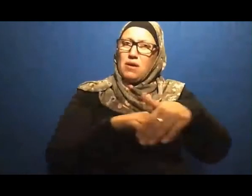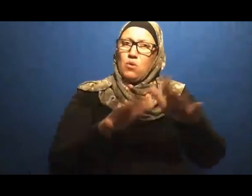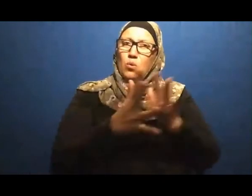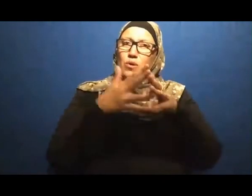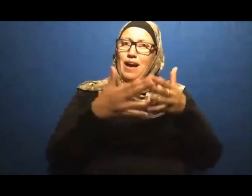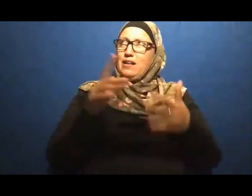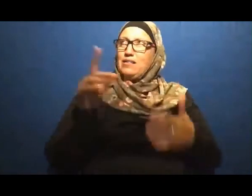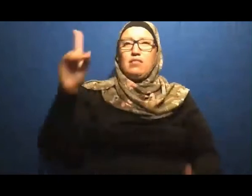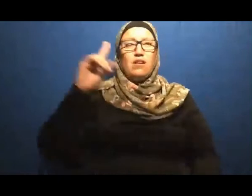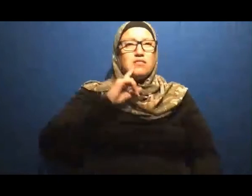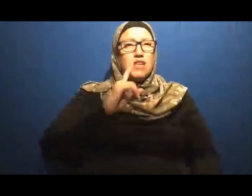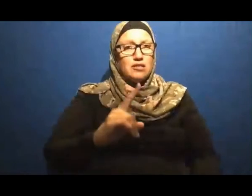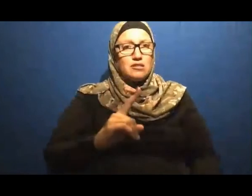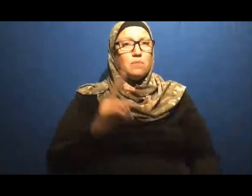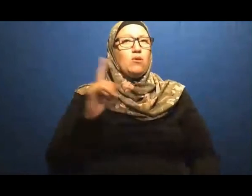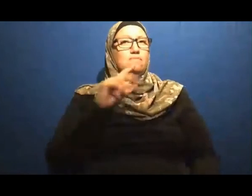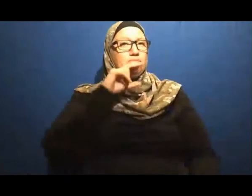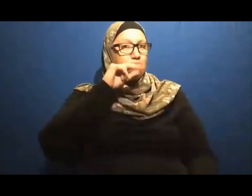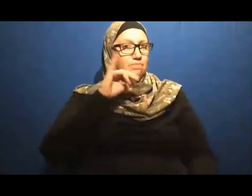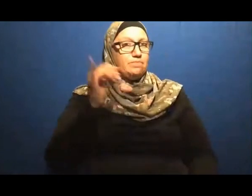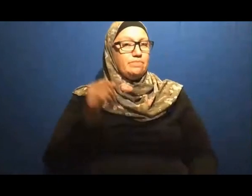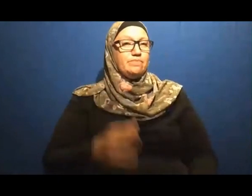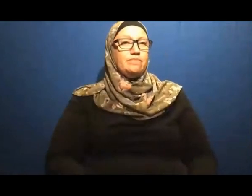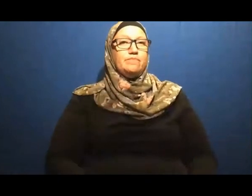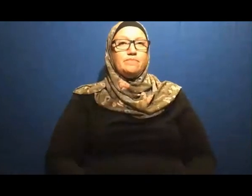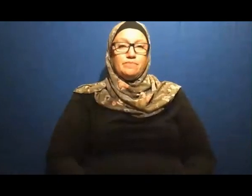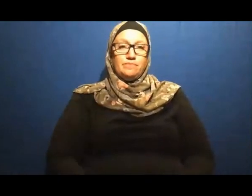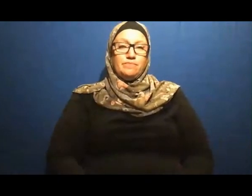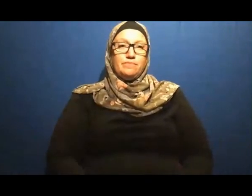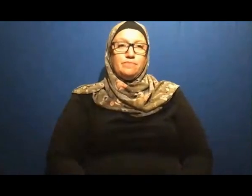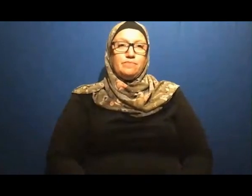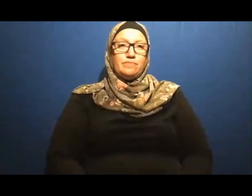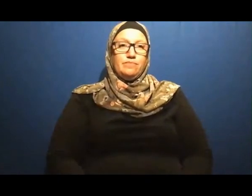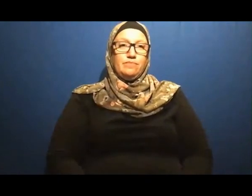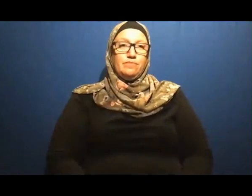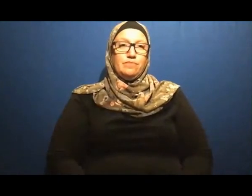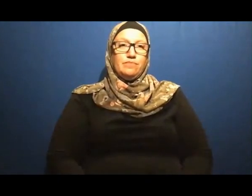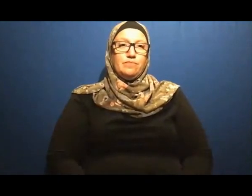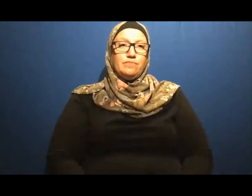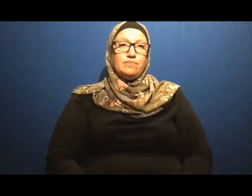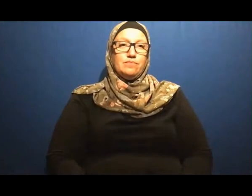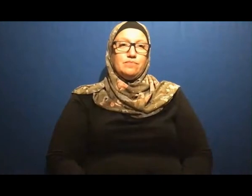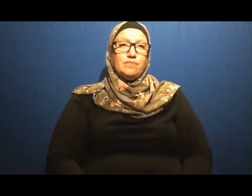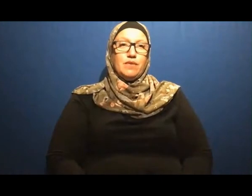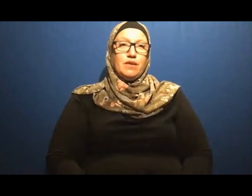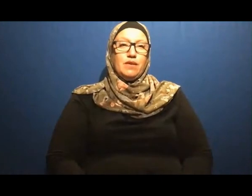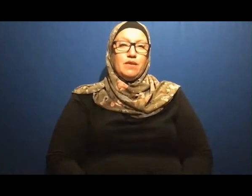them It is the angel of death Who is causing you And